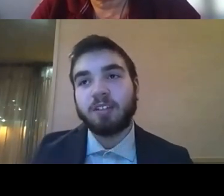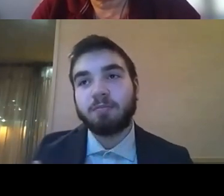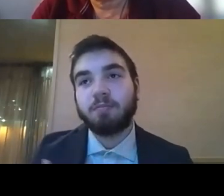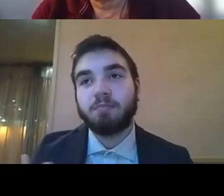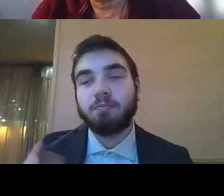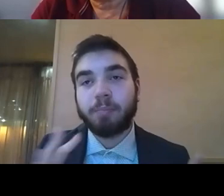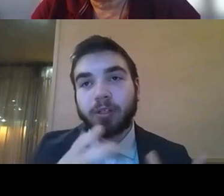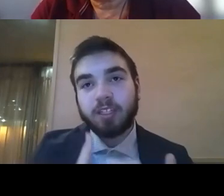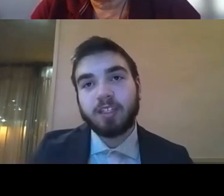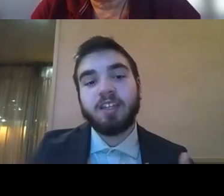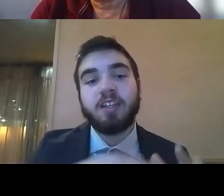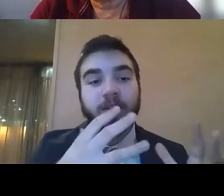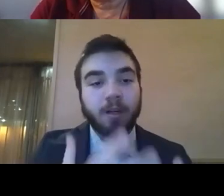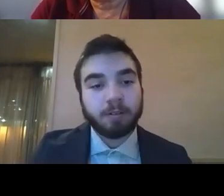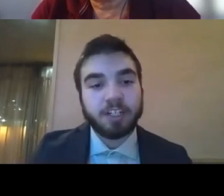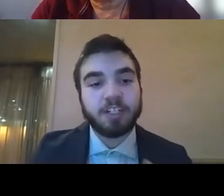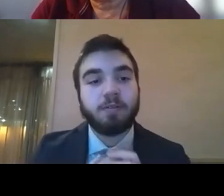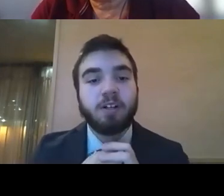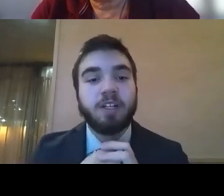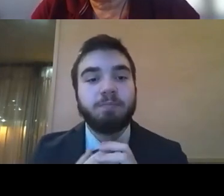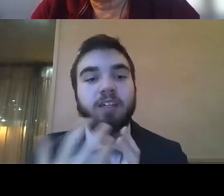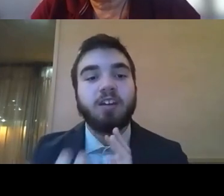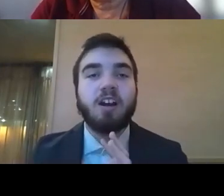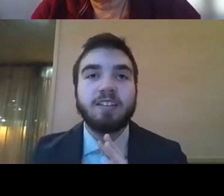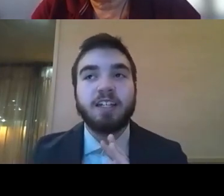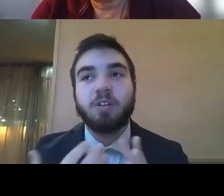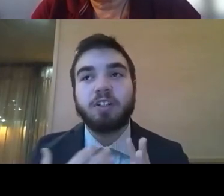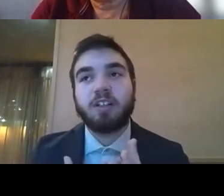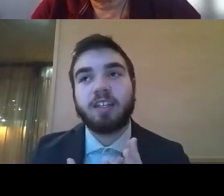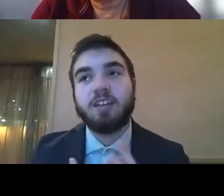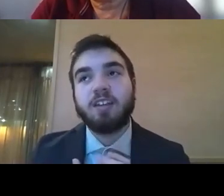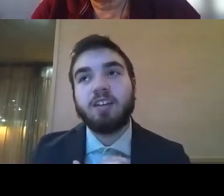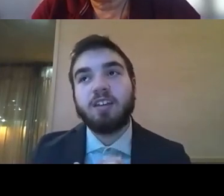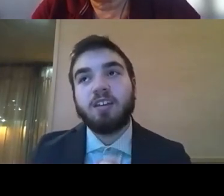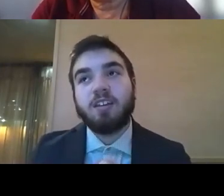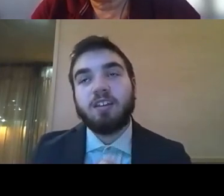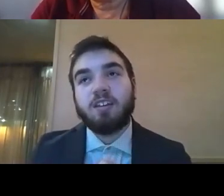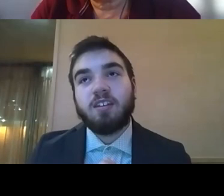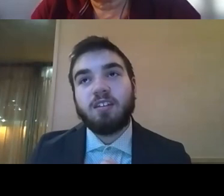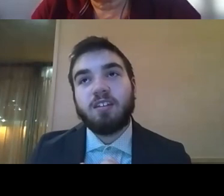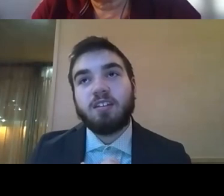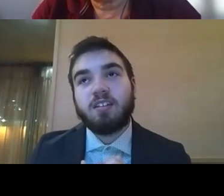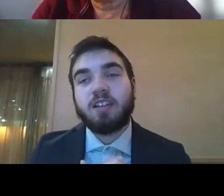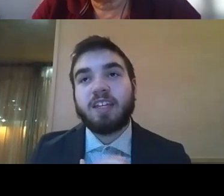booking a gig, the preparation for it, being in contact, wondering like, like